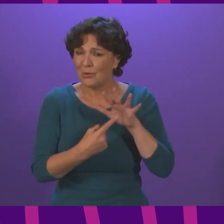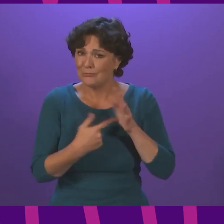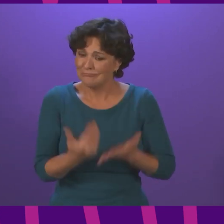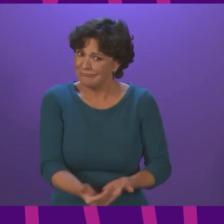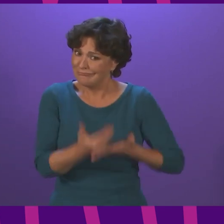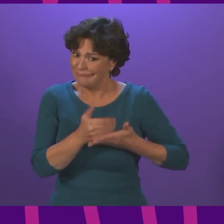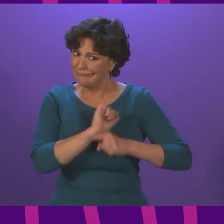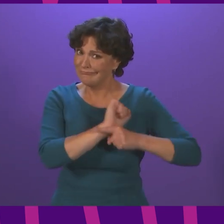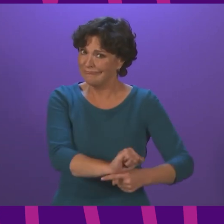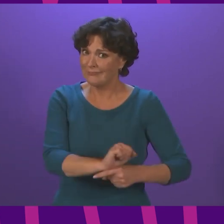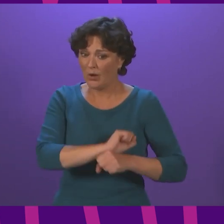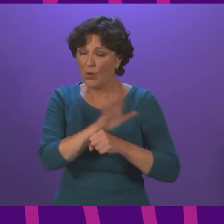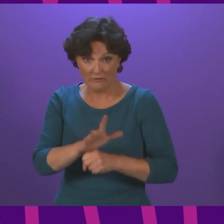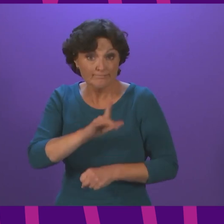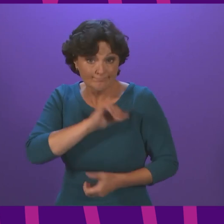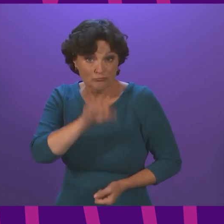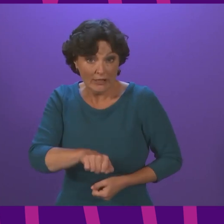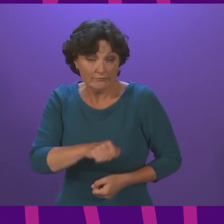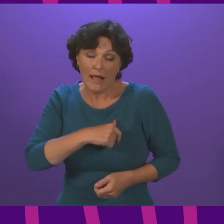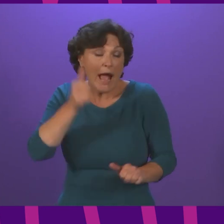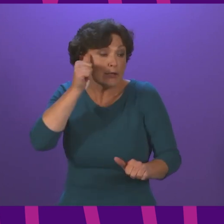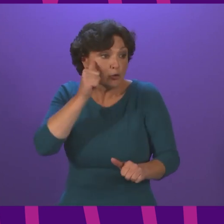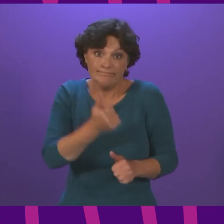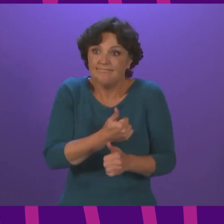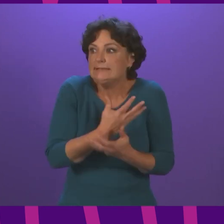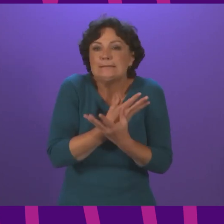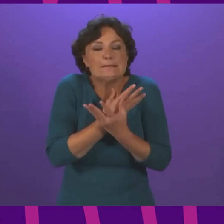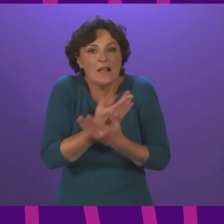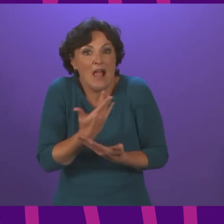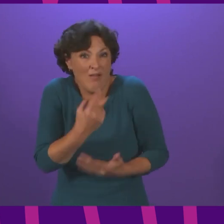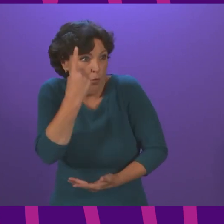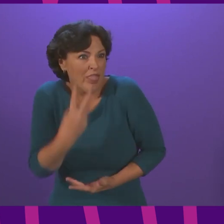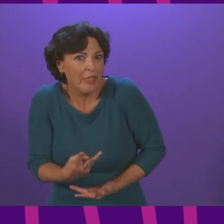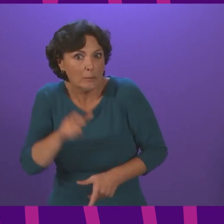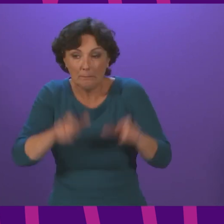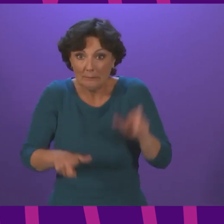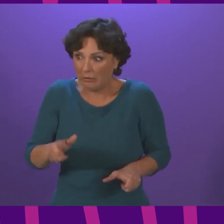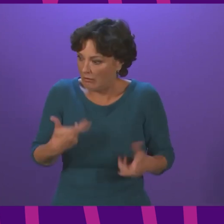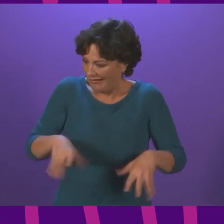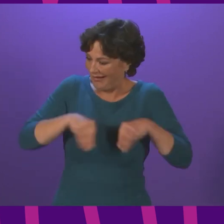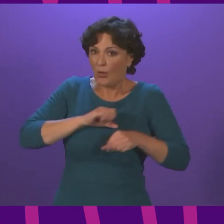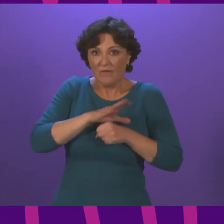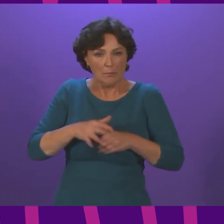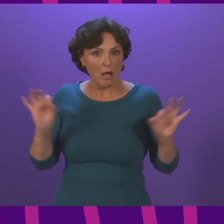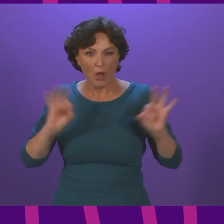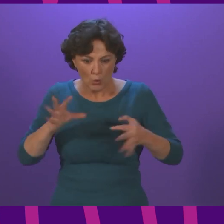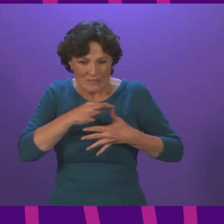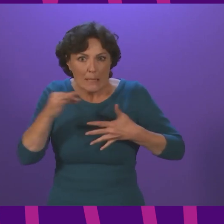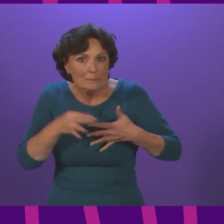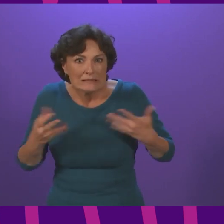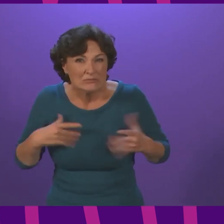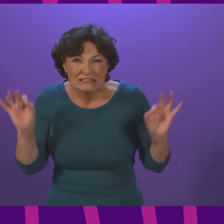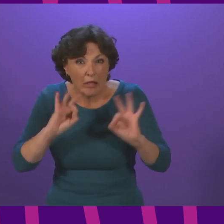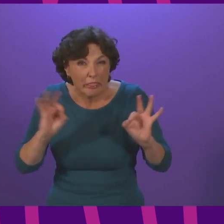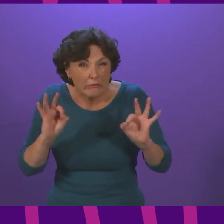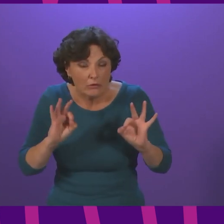Harper is right there are a significant number of people who will contract Covid-19 who don't display symptoms and certainly don't display symptoms in the early part